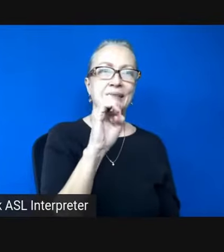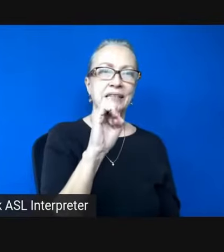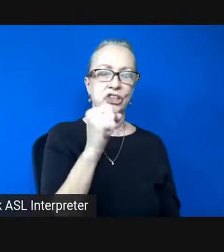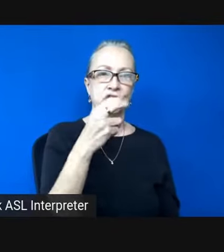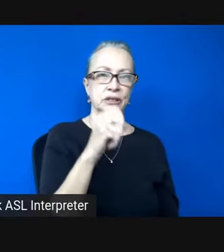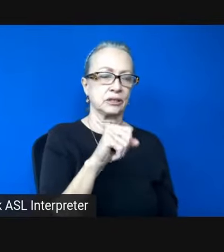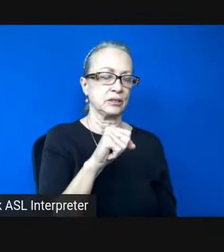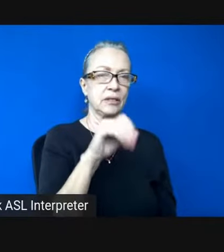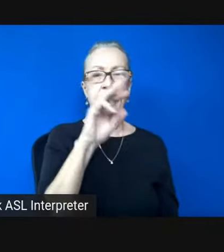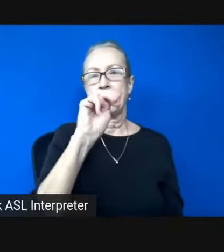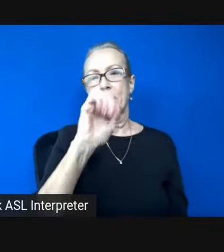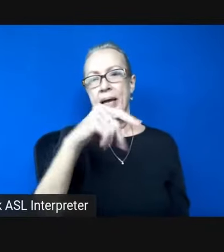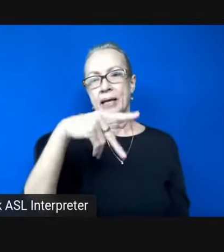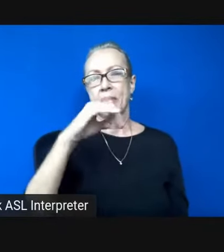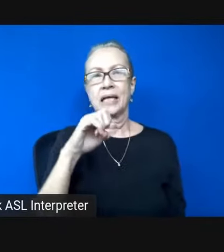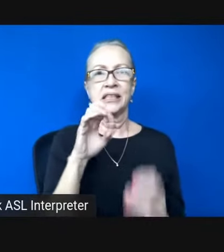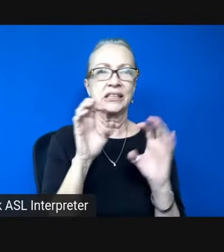magpies when you approach